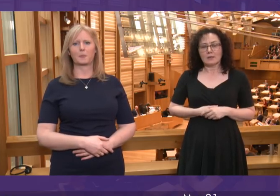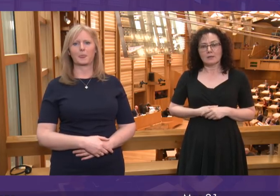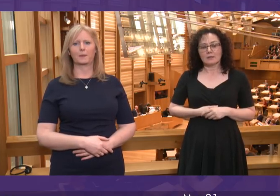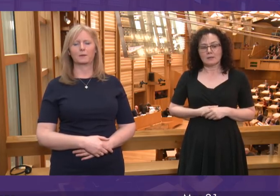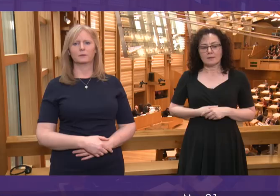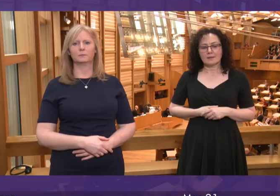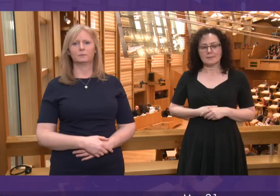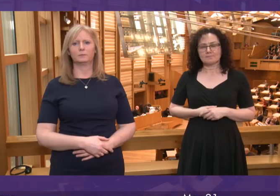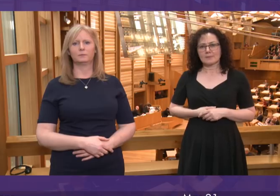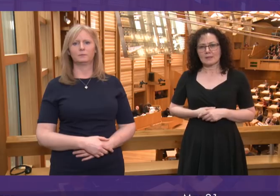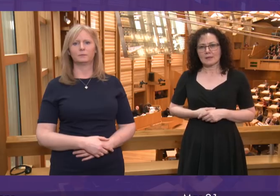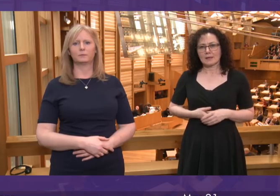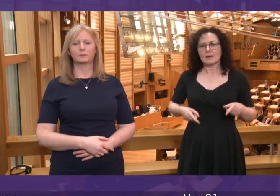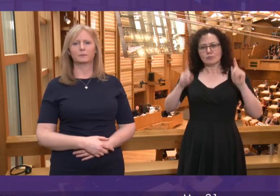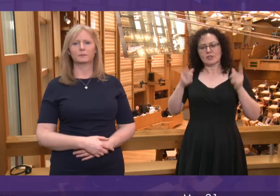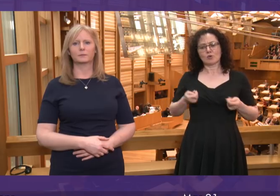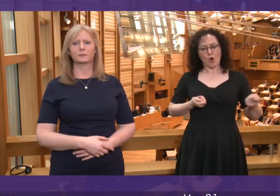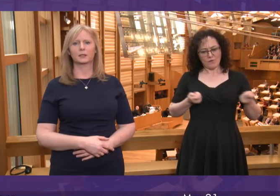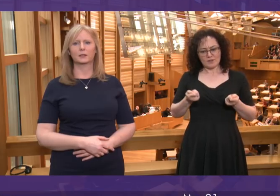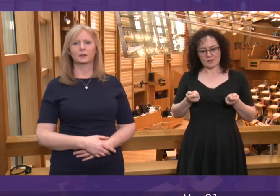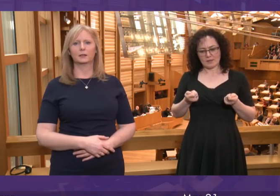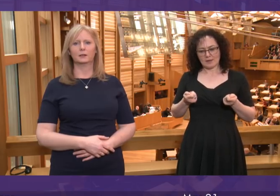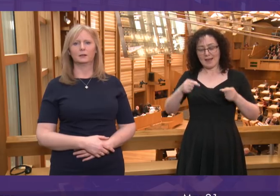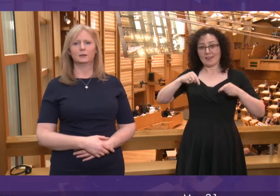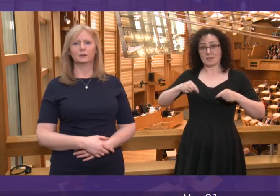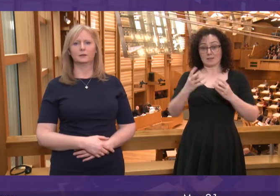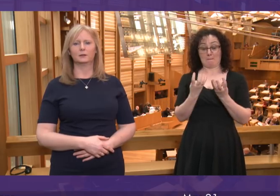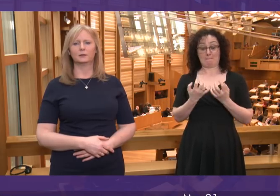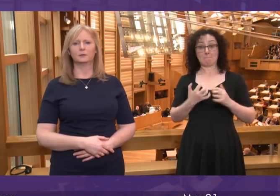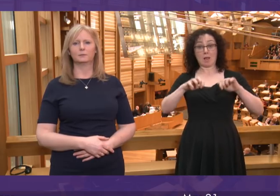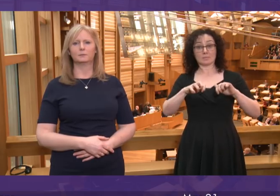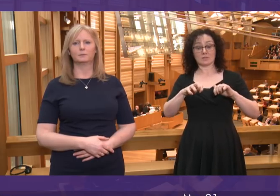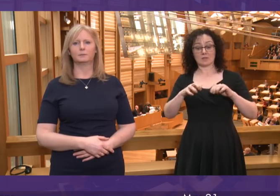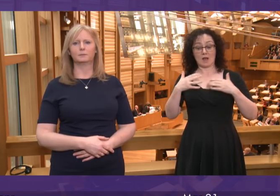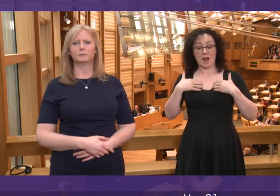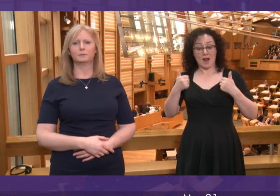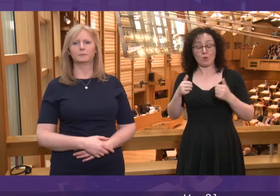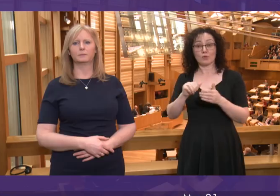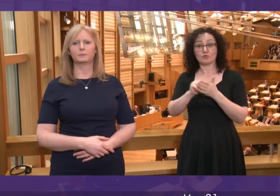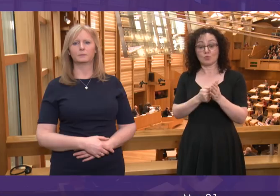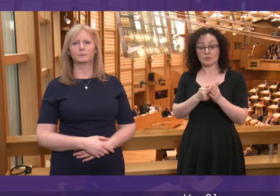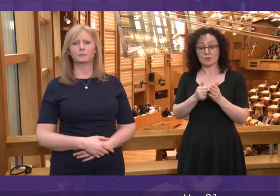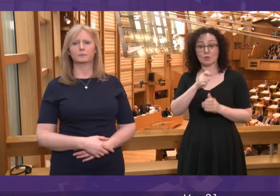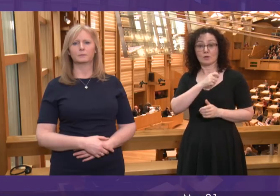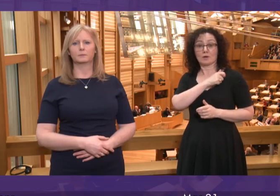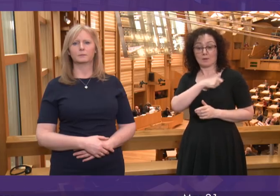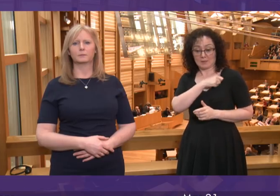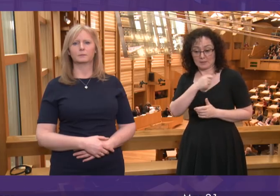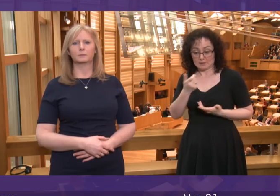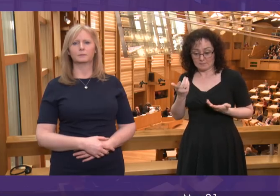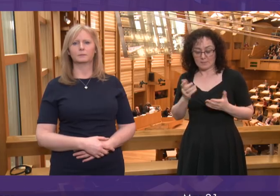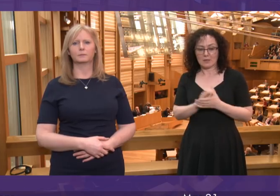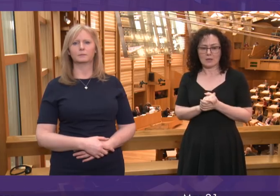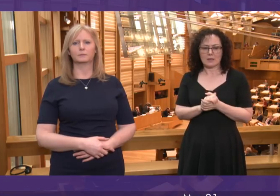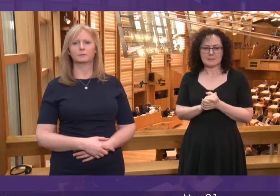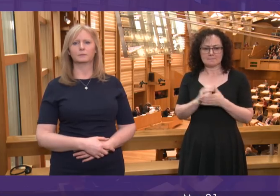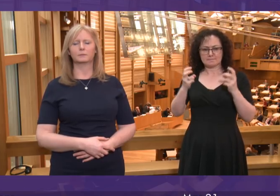Presiding officer, this week, this Parliament's Health and Sport Committee, following the tragic events at the Queen Elizabeth University Hospital,